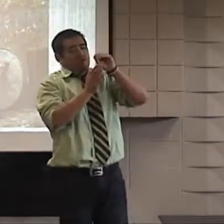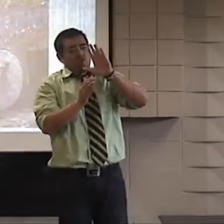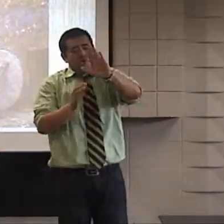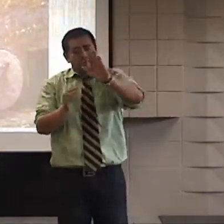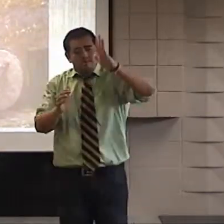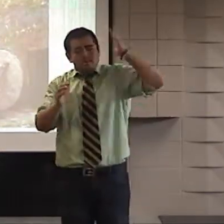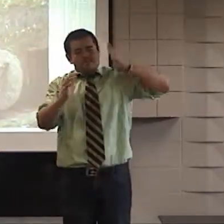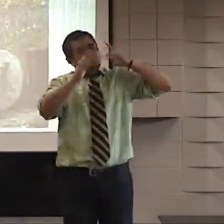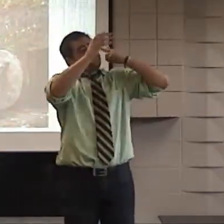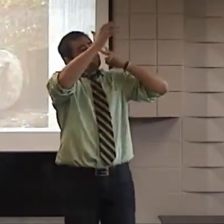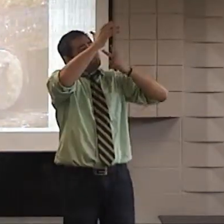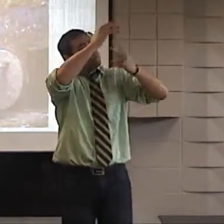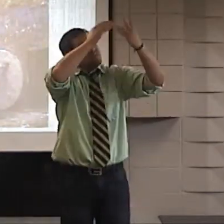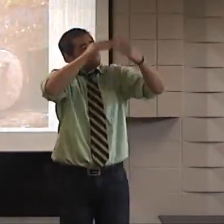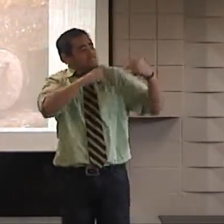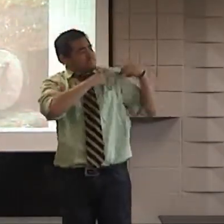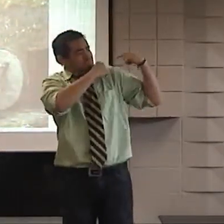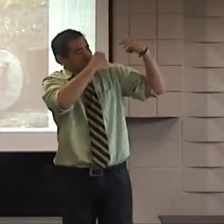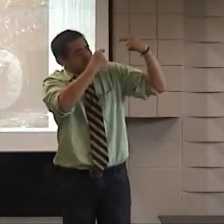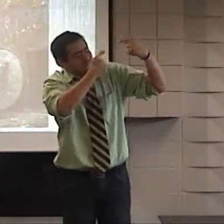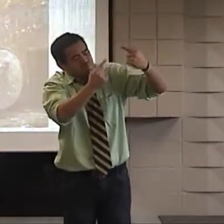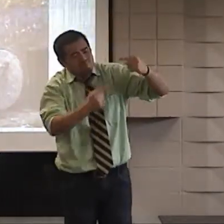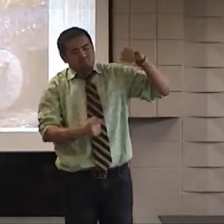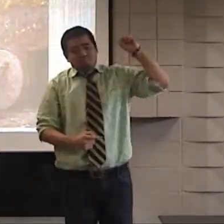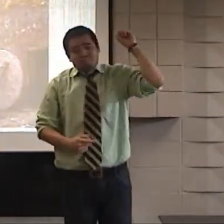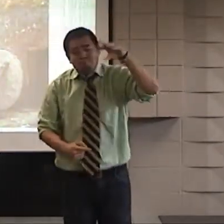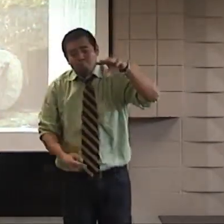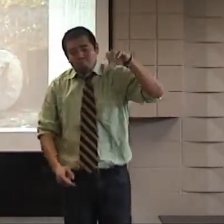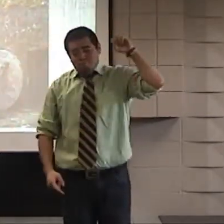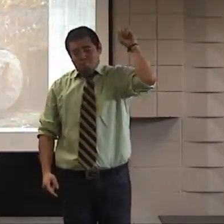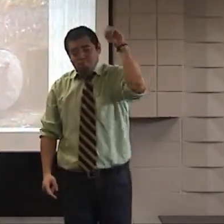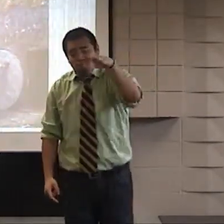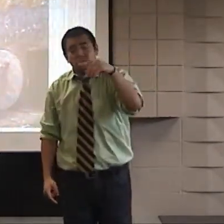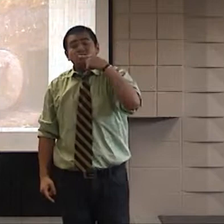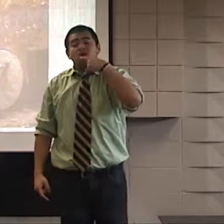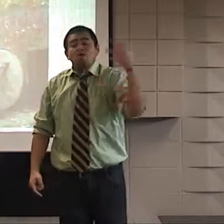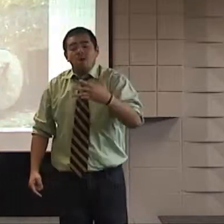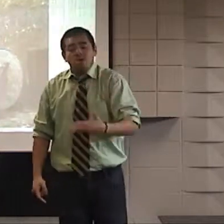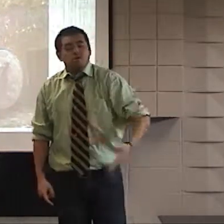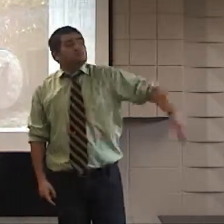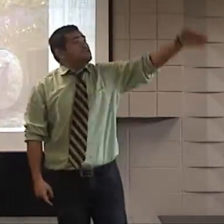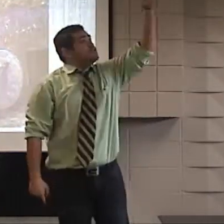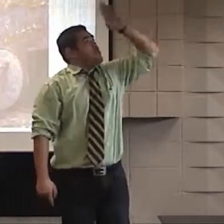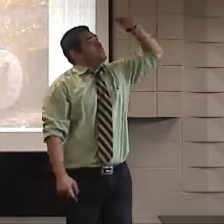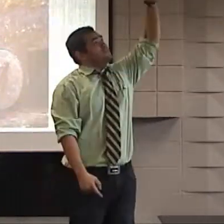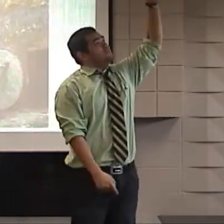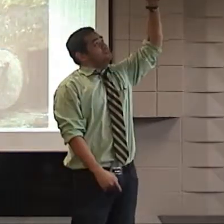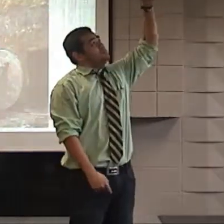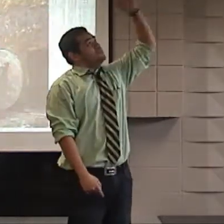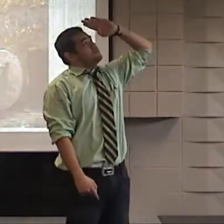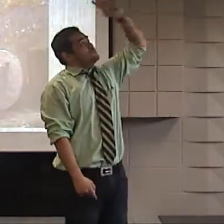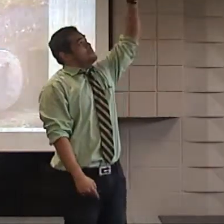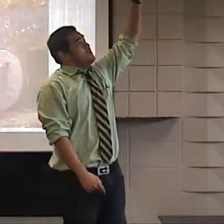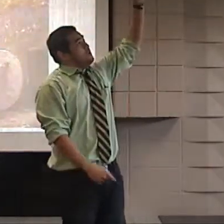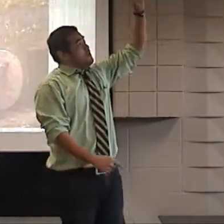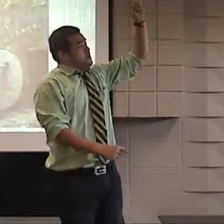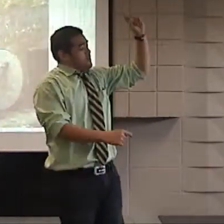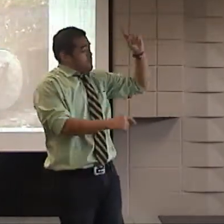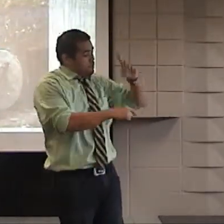Don't you know that Moses' law has already predicted these events? The prophets have already told what was going to happen, that God would come